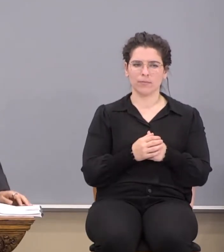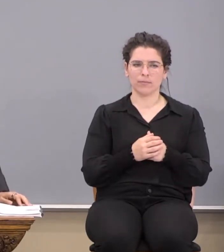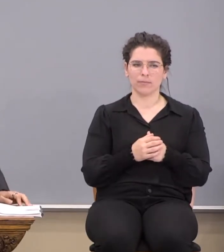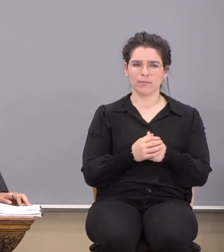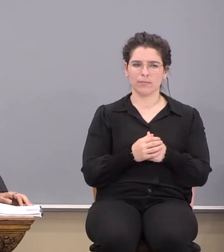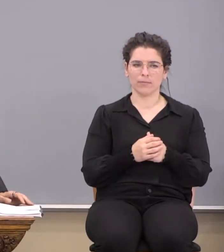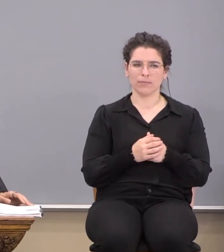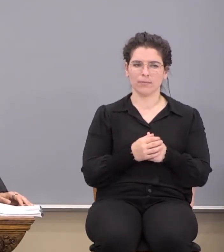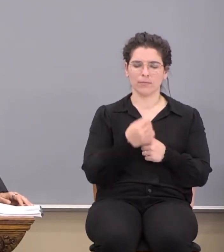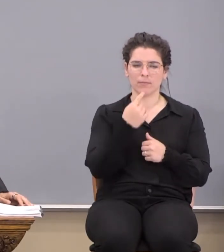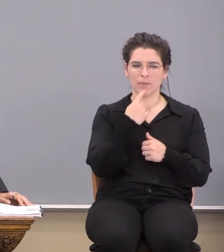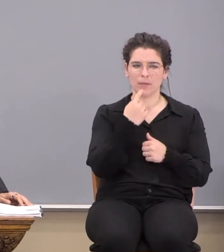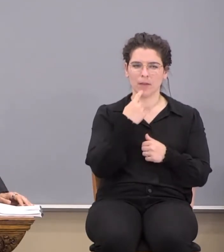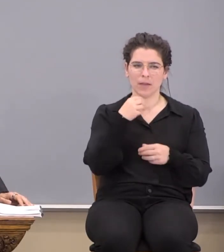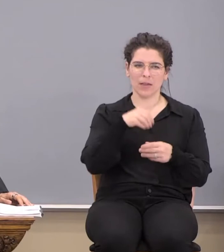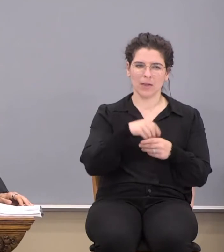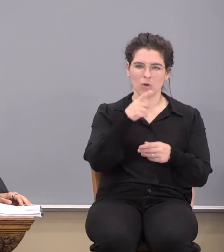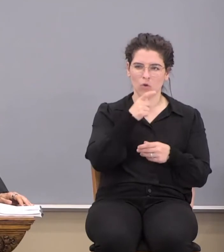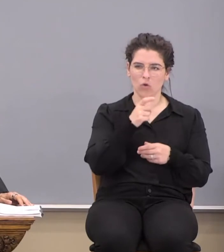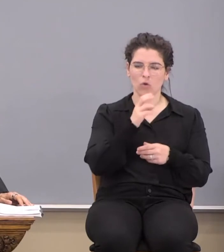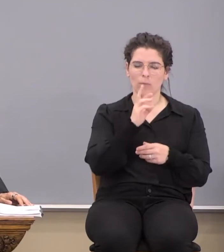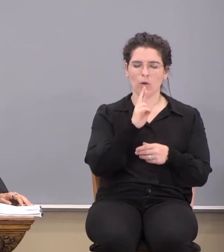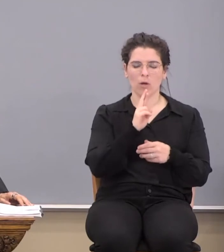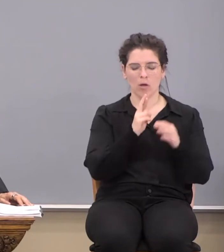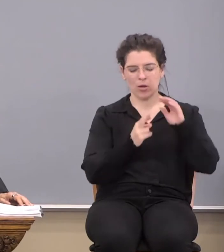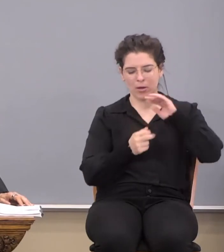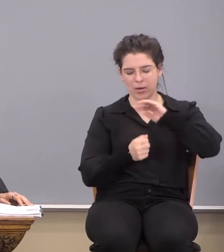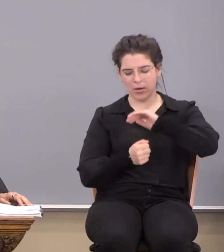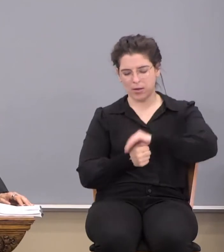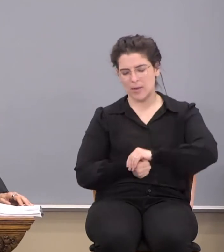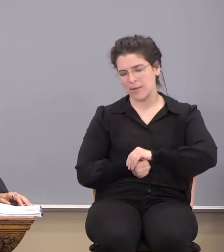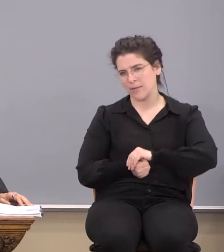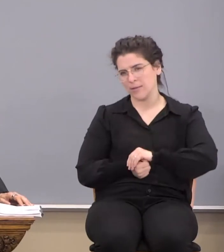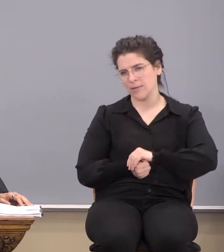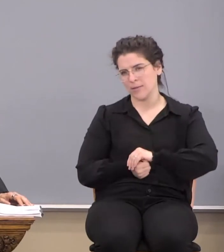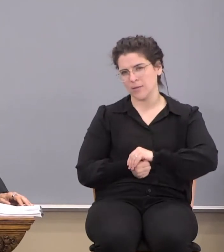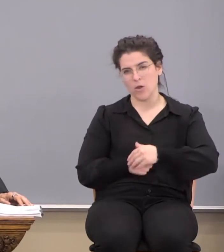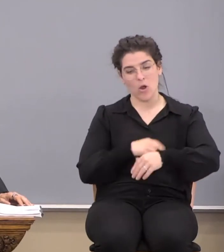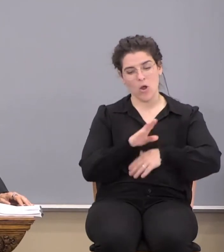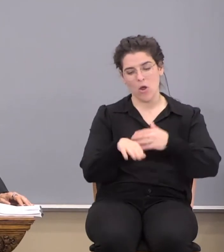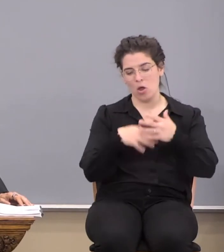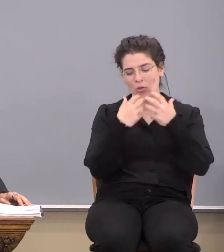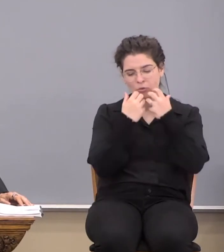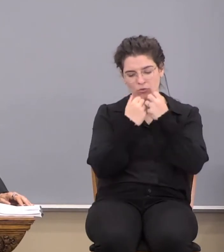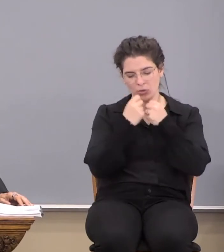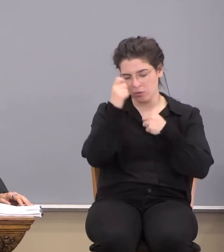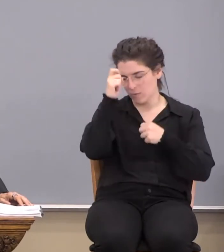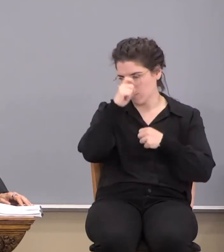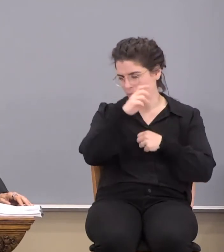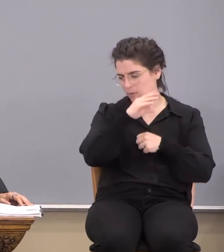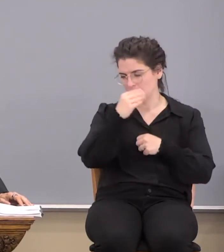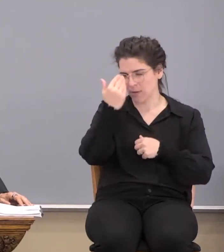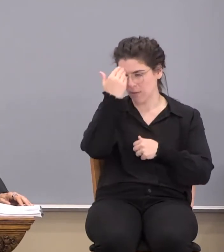It says, In whom are hid all the treasures of wisdom and knowledge.